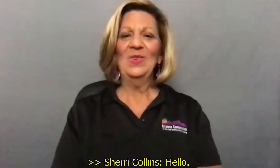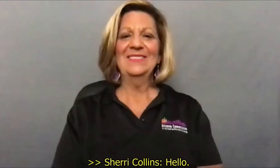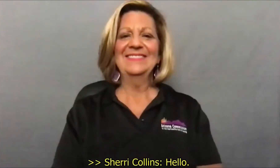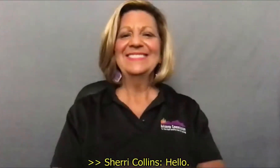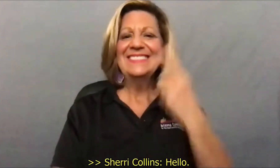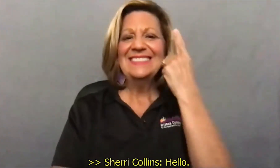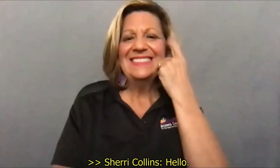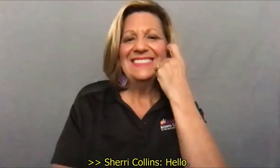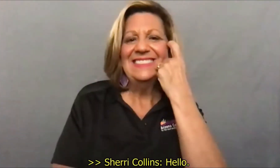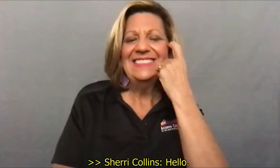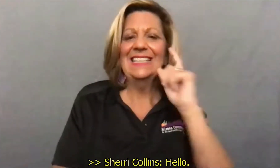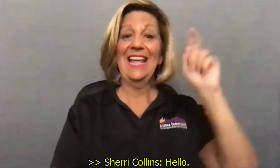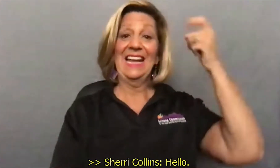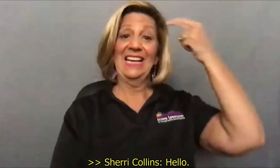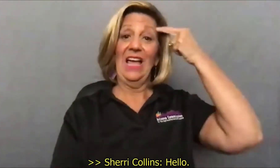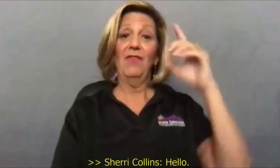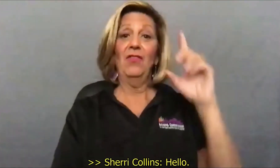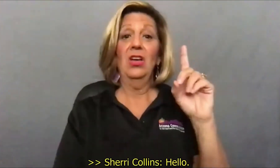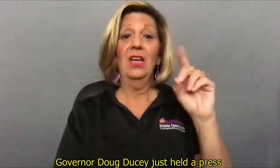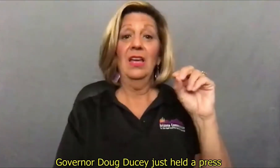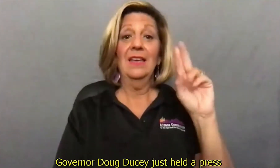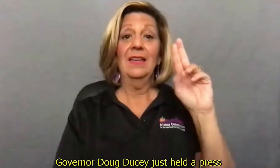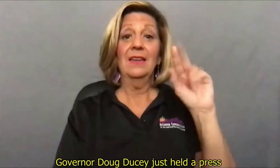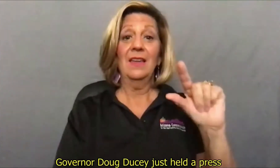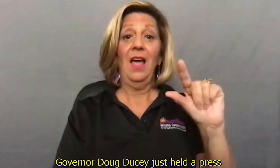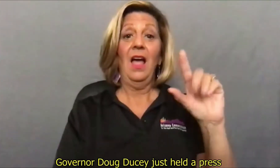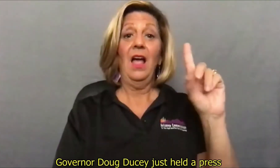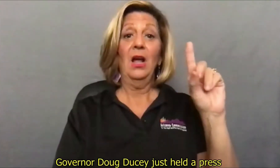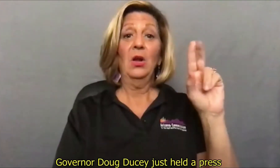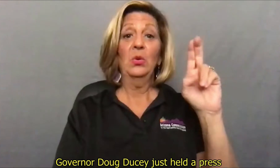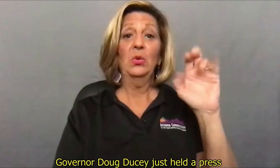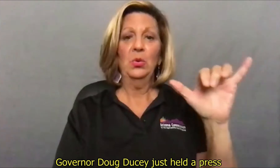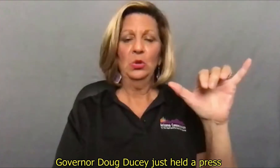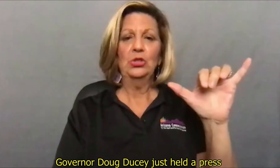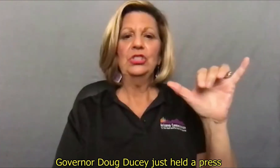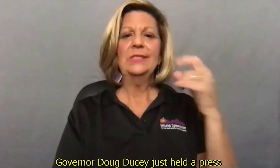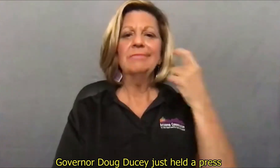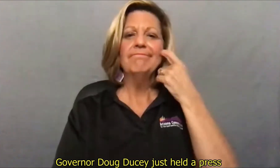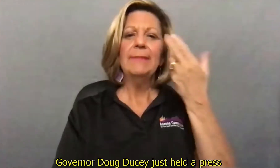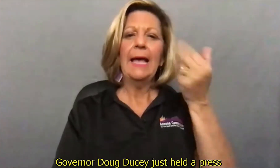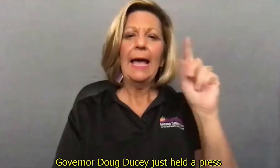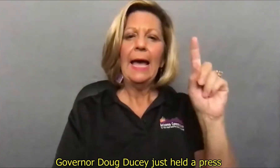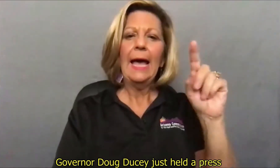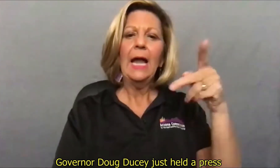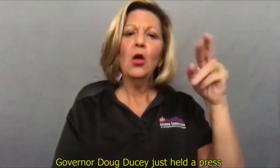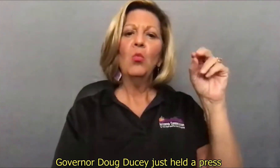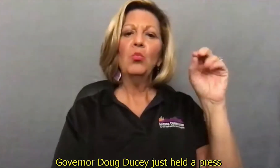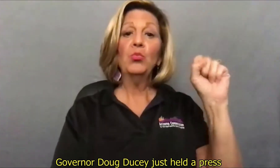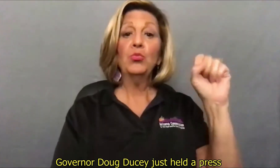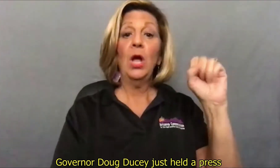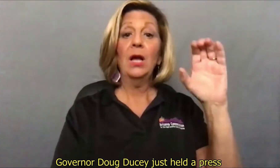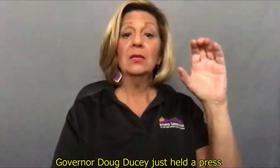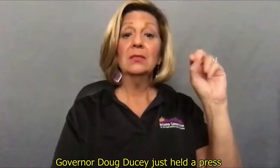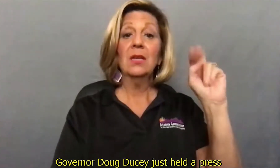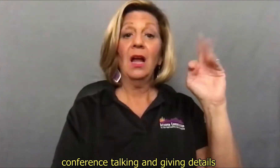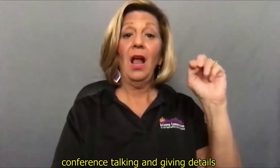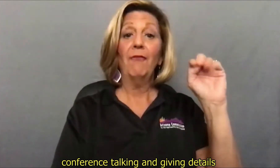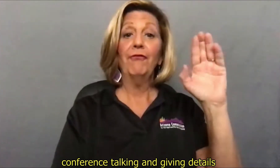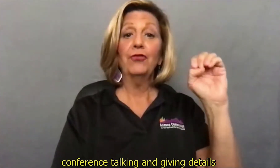Hello. Governor Doug Ducey just held a press conference